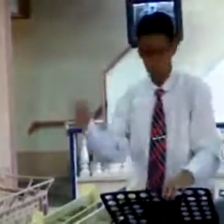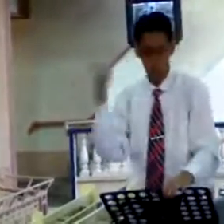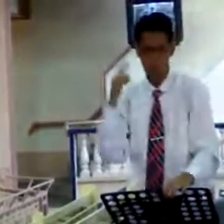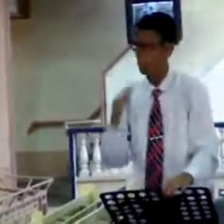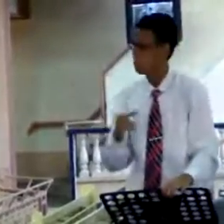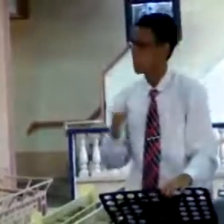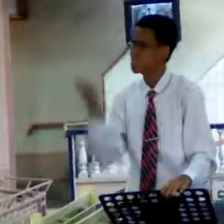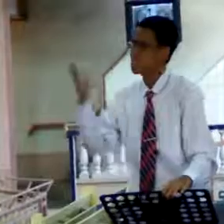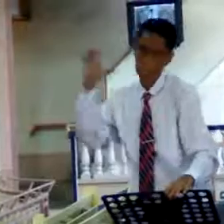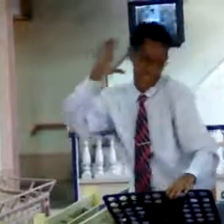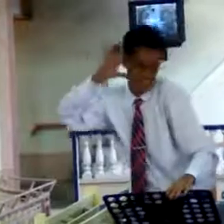leader of the pastor.